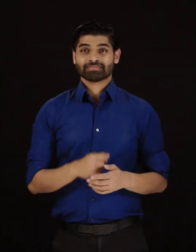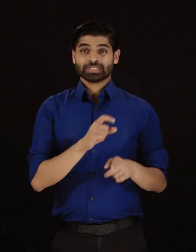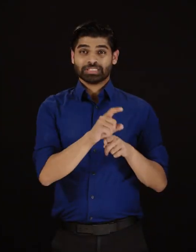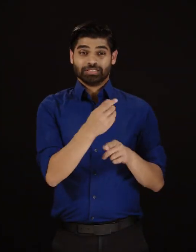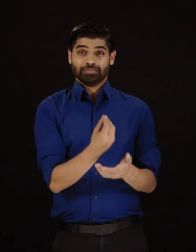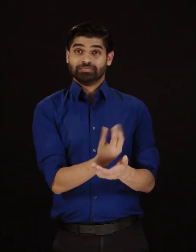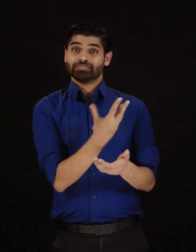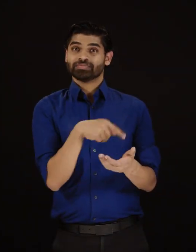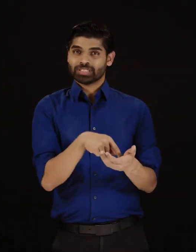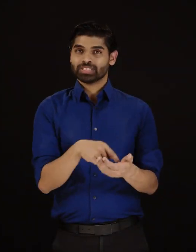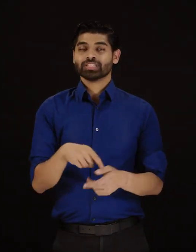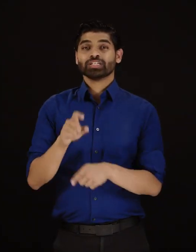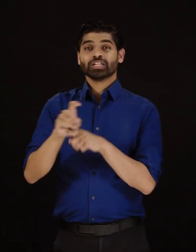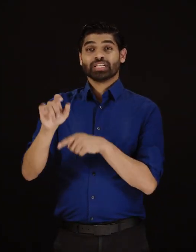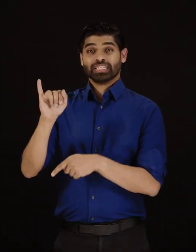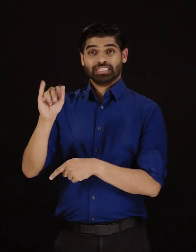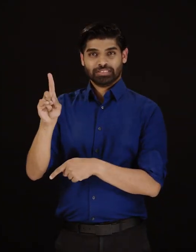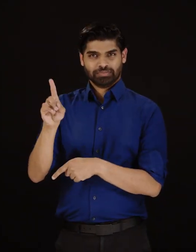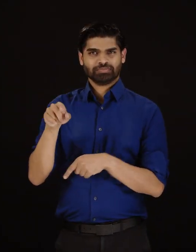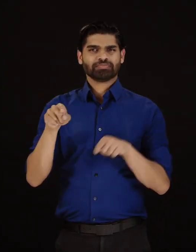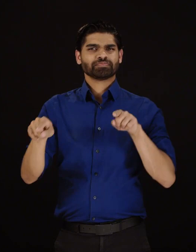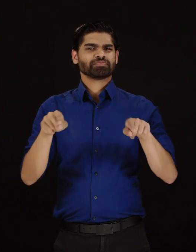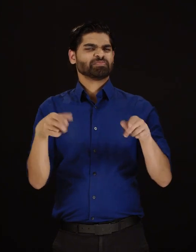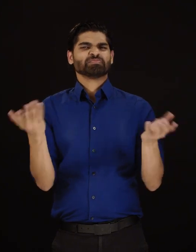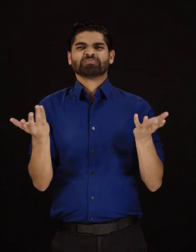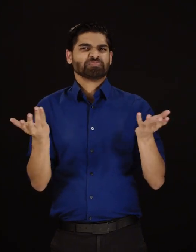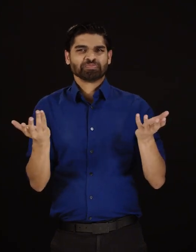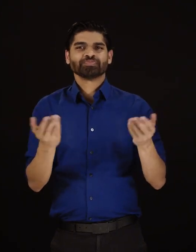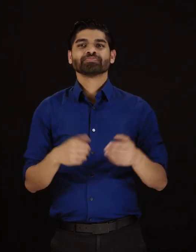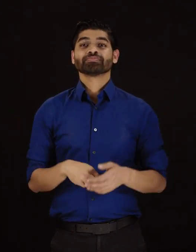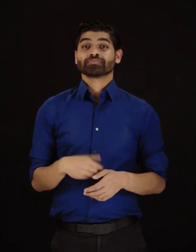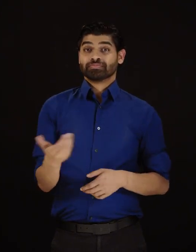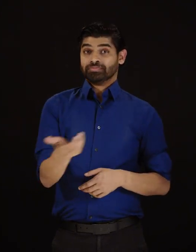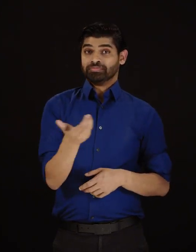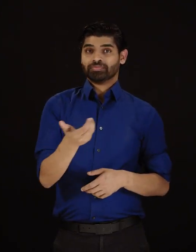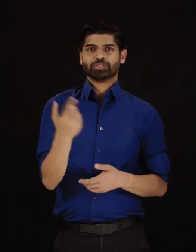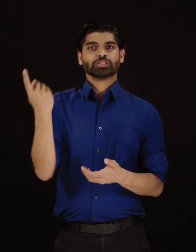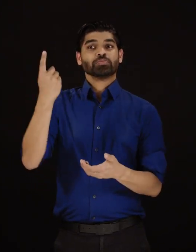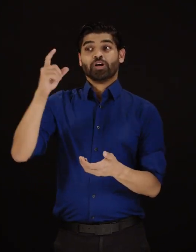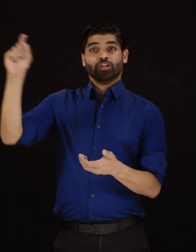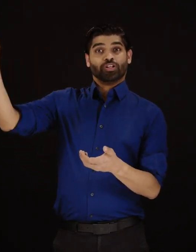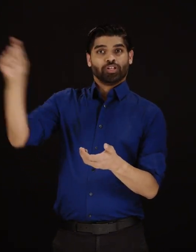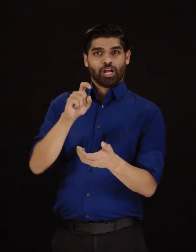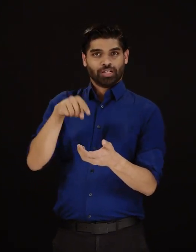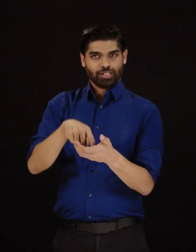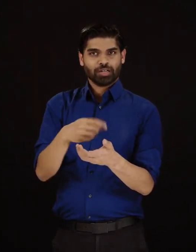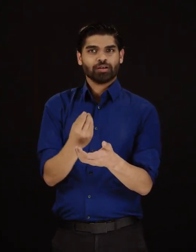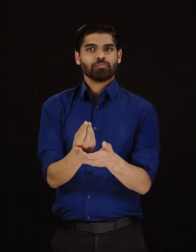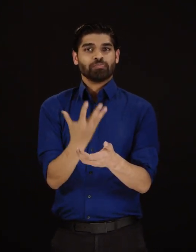Call display, or caller ID, shows the caller's number on a wireless phone's display screen.